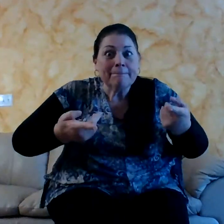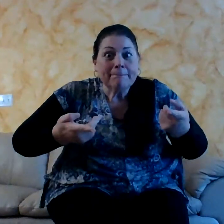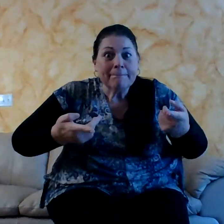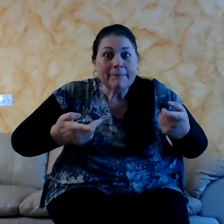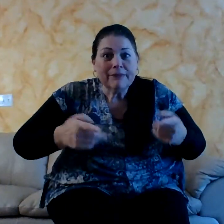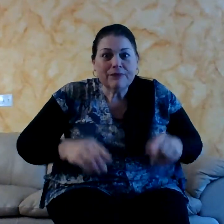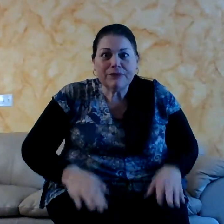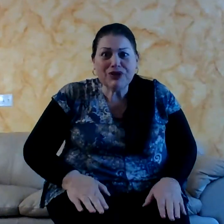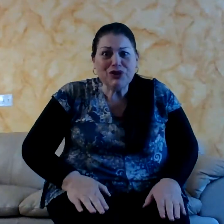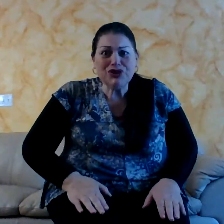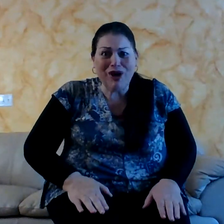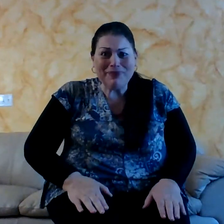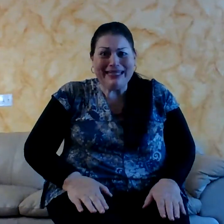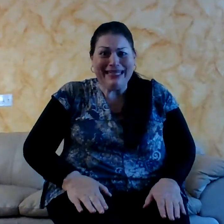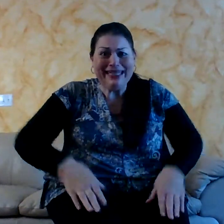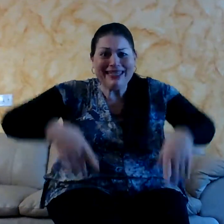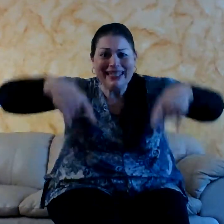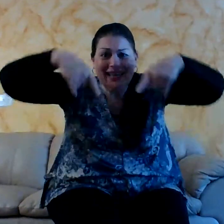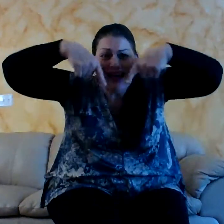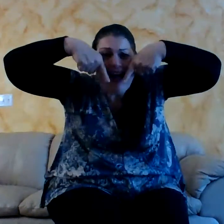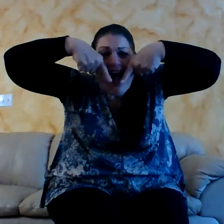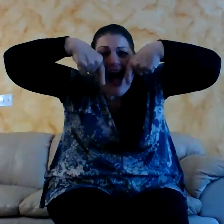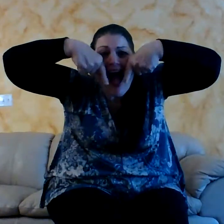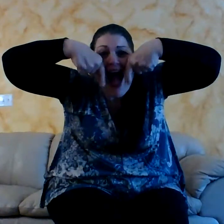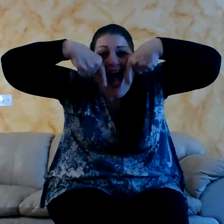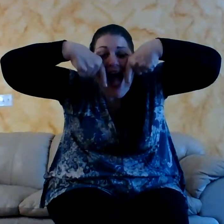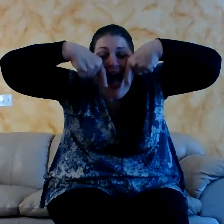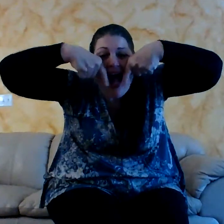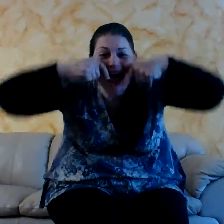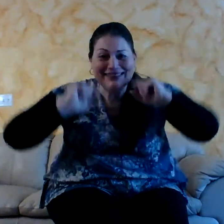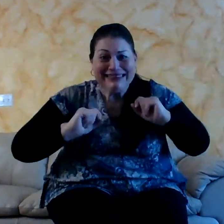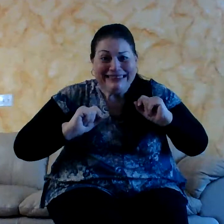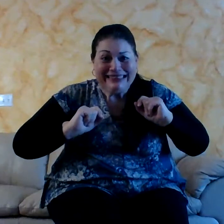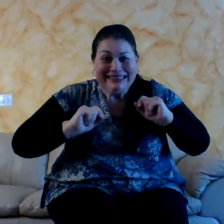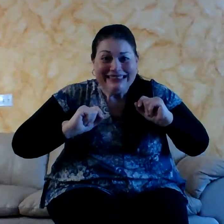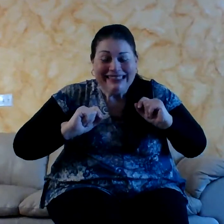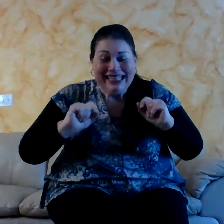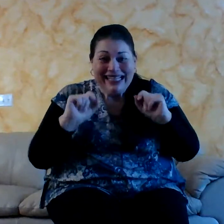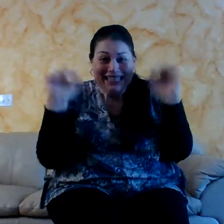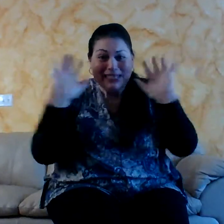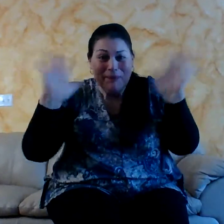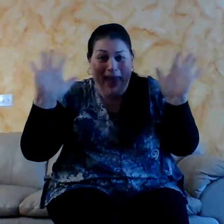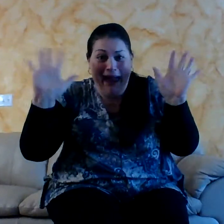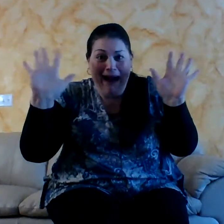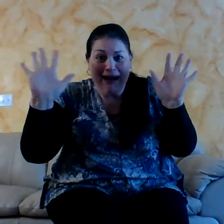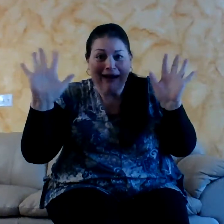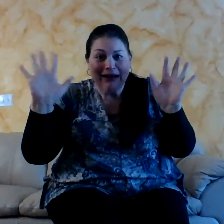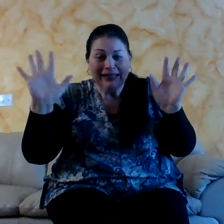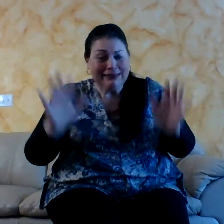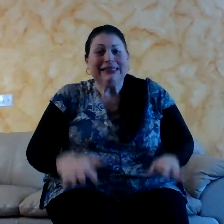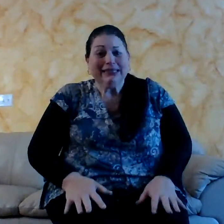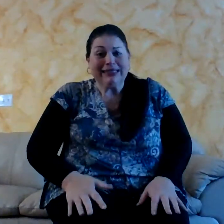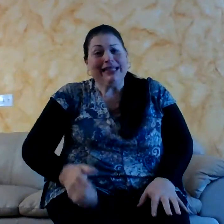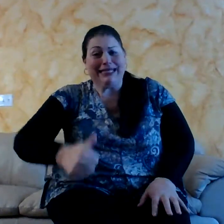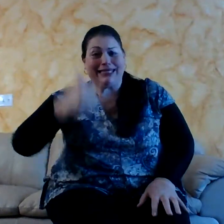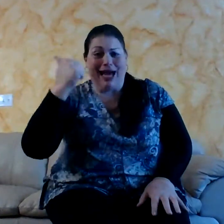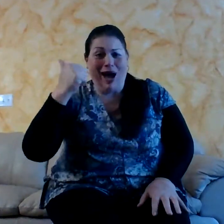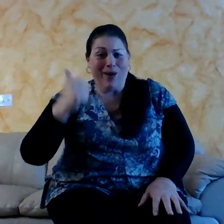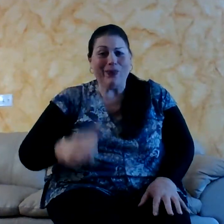teeth. Two sharp teeth. know what that is? What? It's a bear. It's a bear. Let's go. Let's